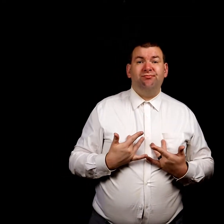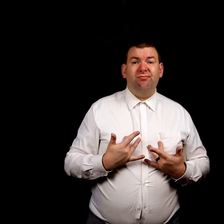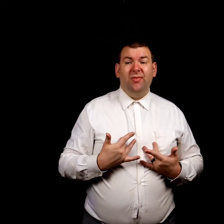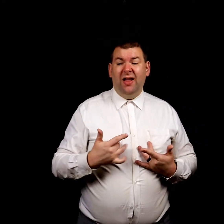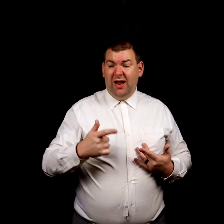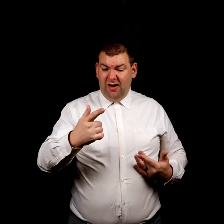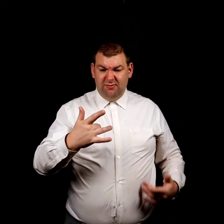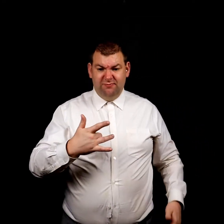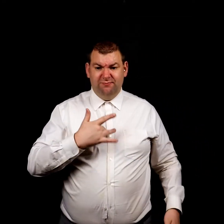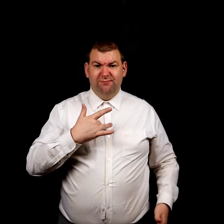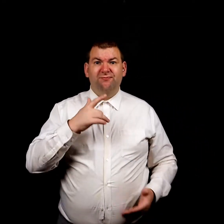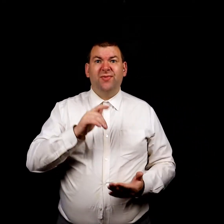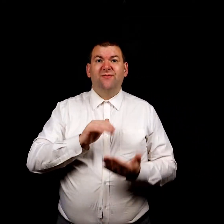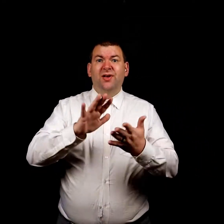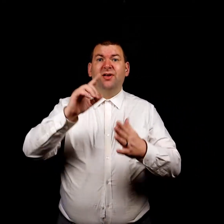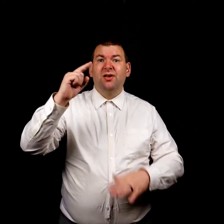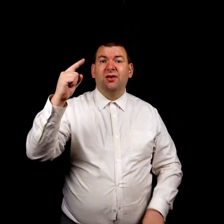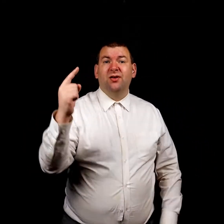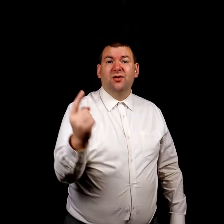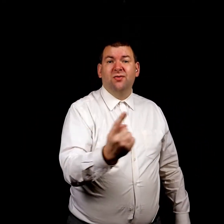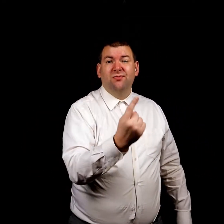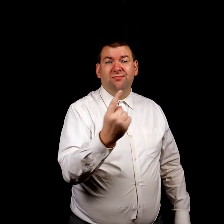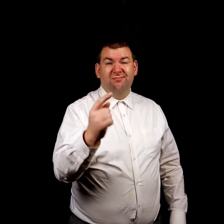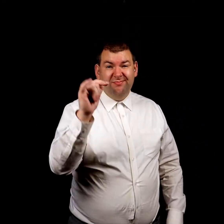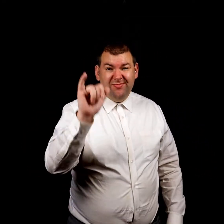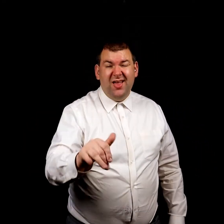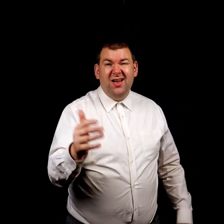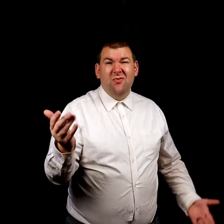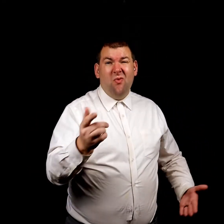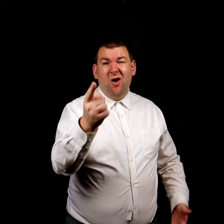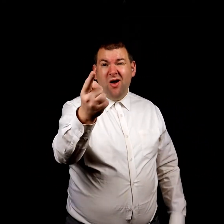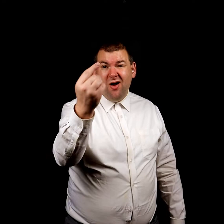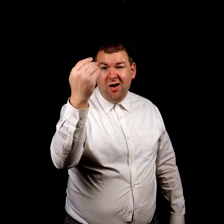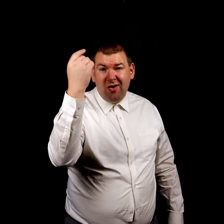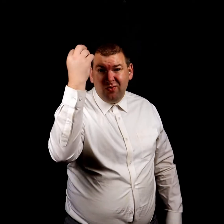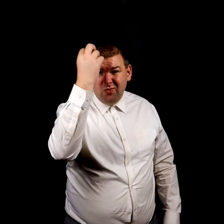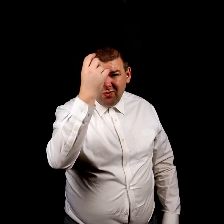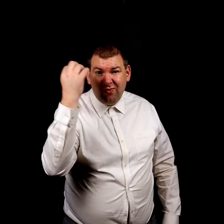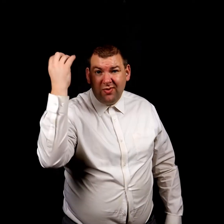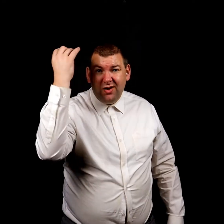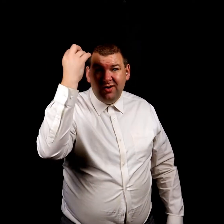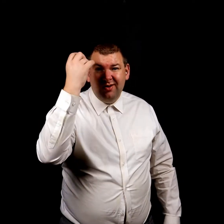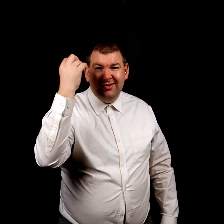And you're facing it alone, at least that's what you think.